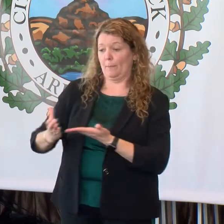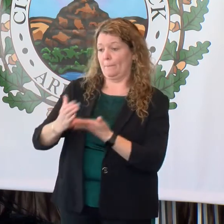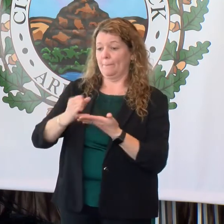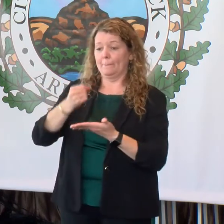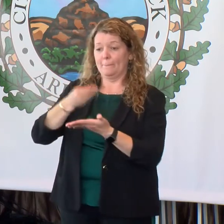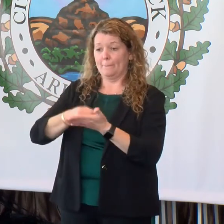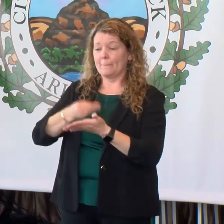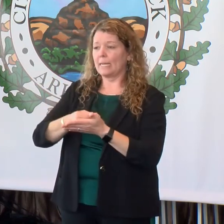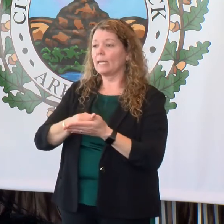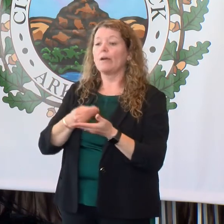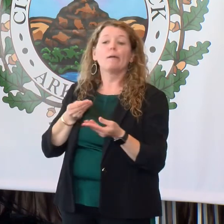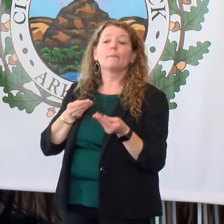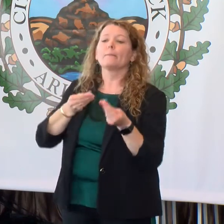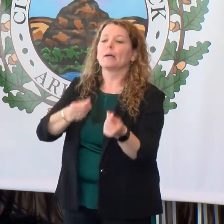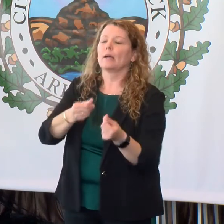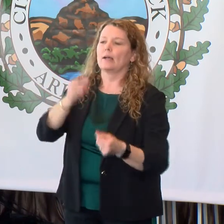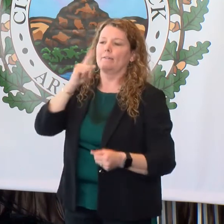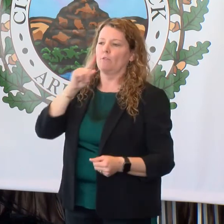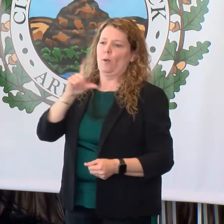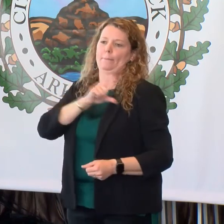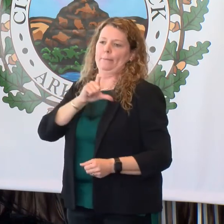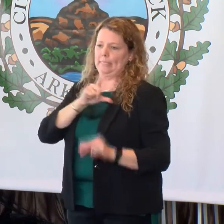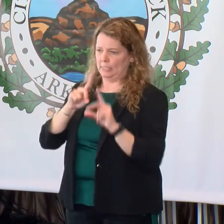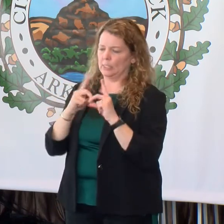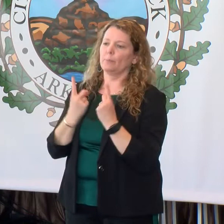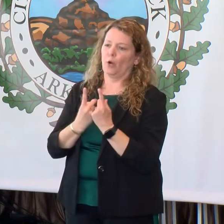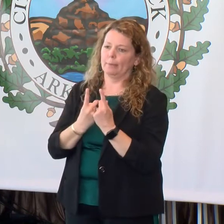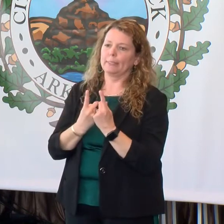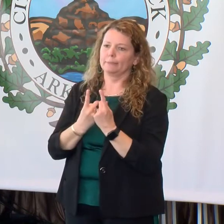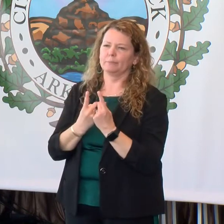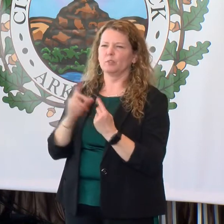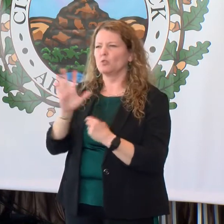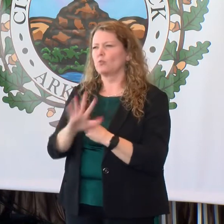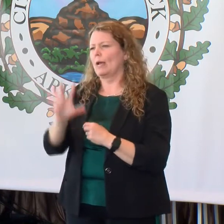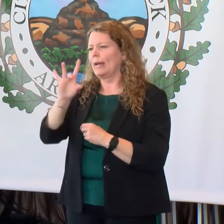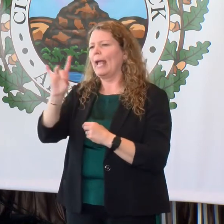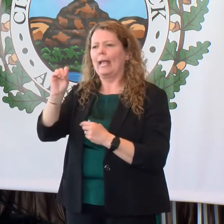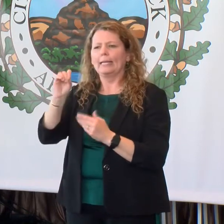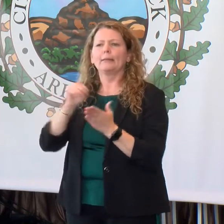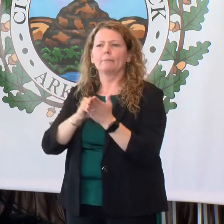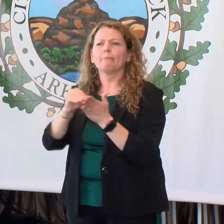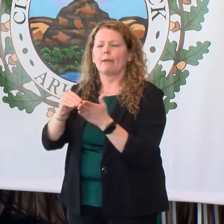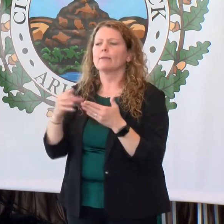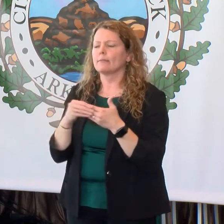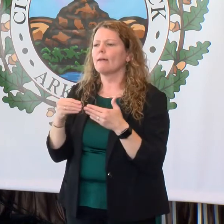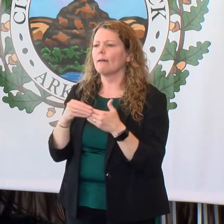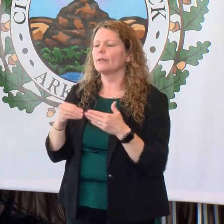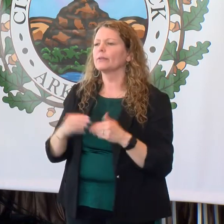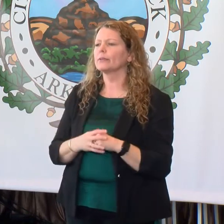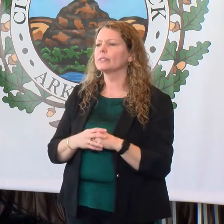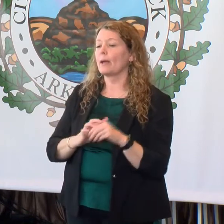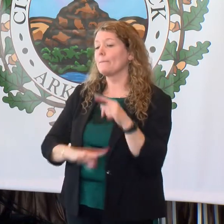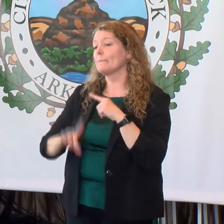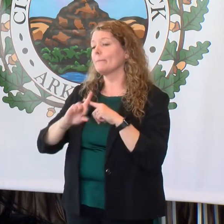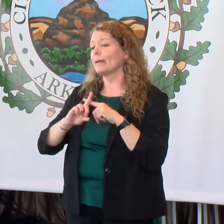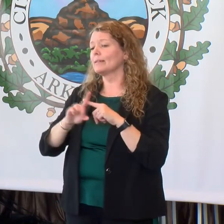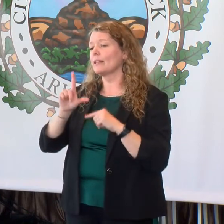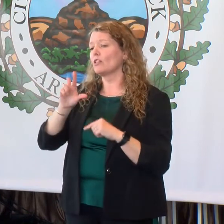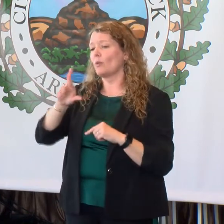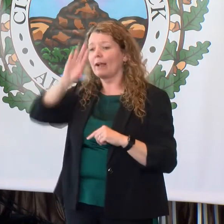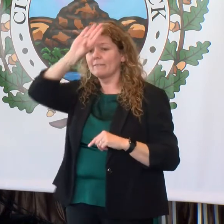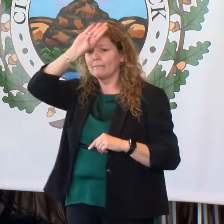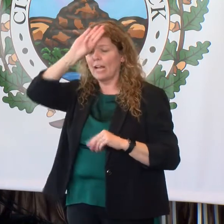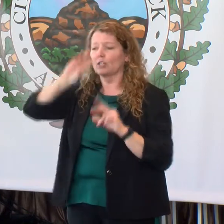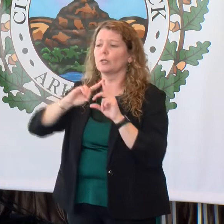is funded towards our Little Rock Police Department, which is around $80 million, as well as in addition to the Little Rock Fire